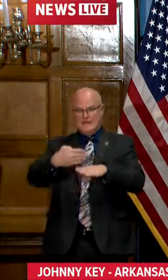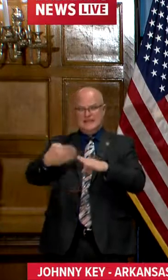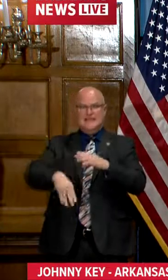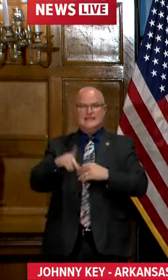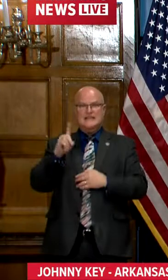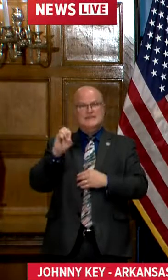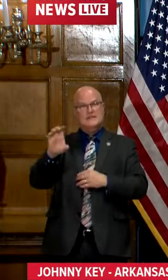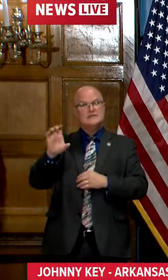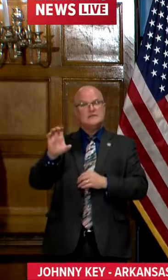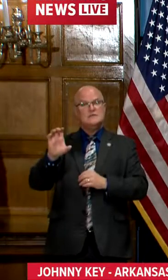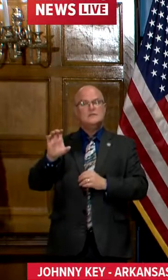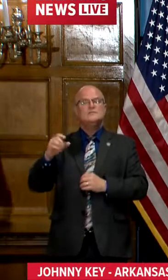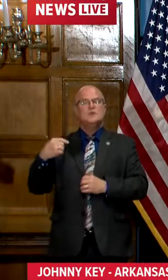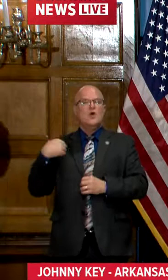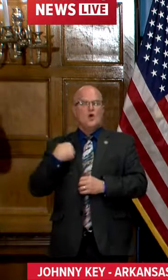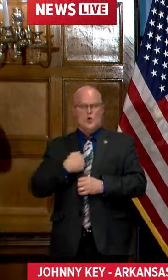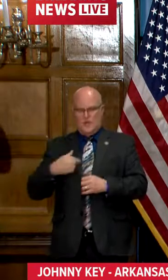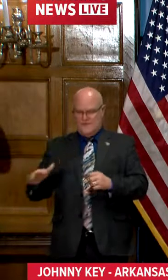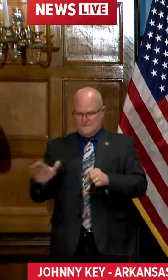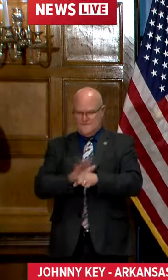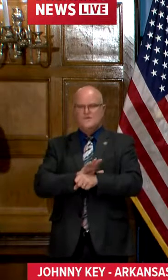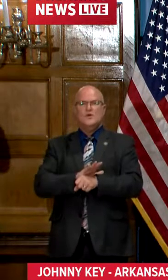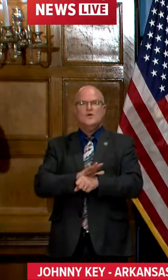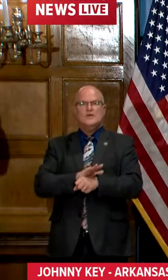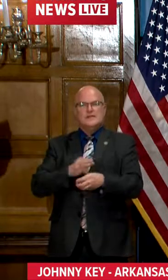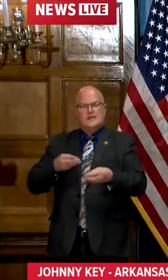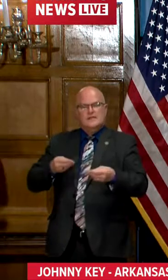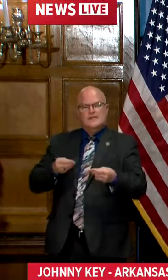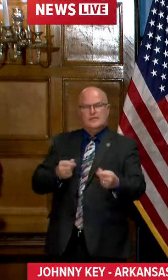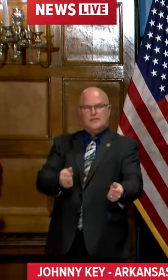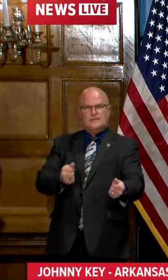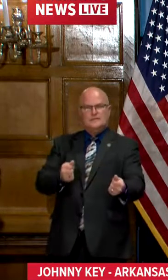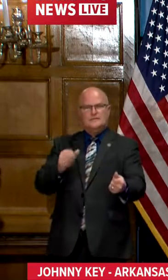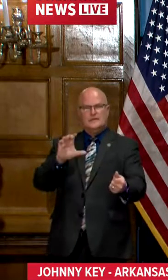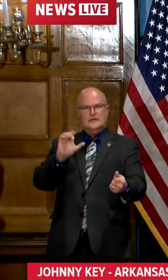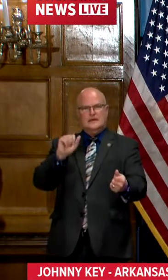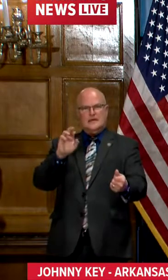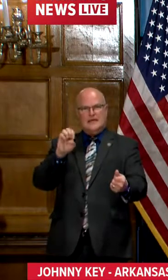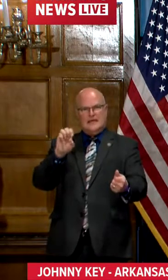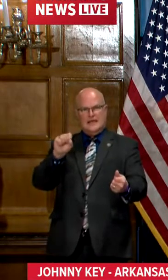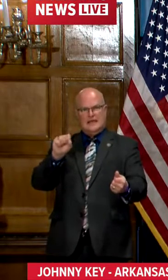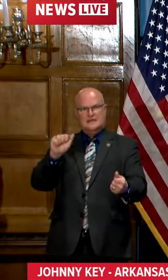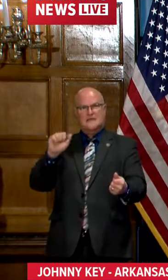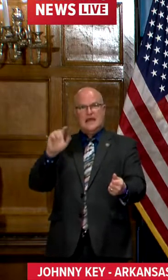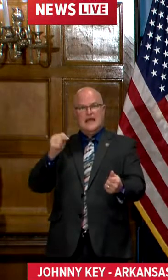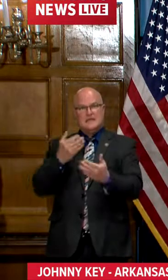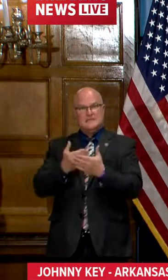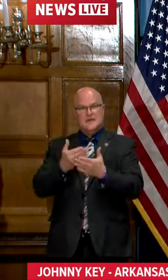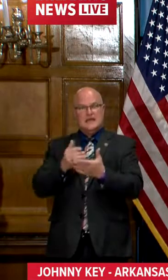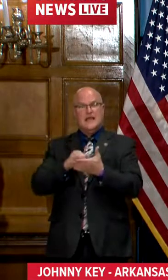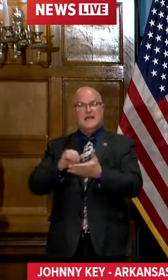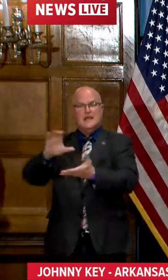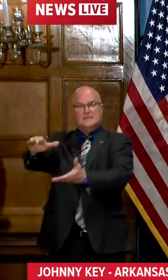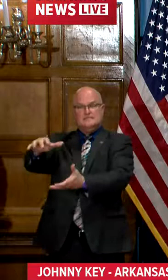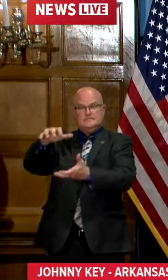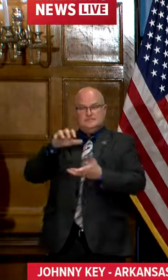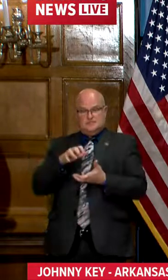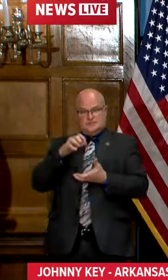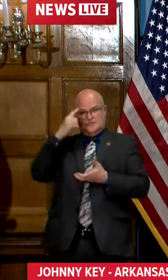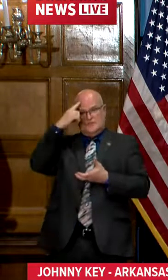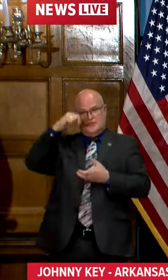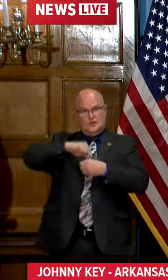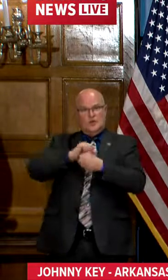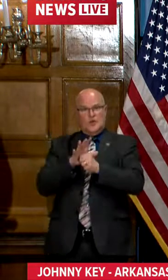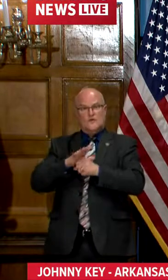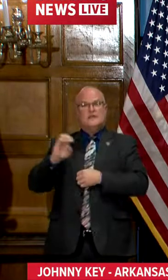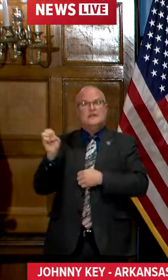december we fully expended all of the cares act funds that had been allocated for the covid emergency